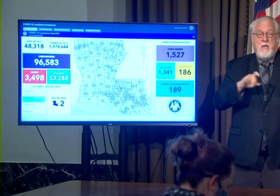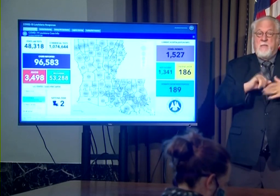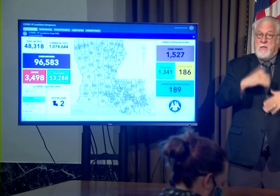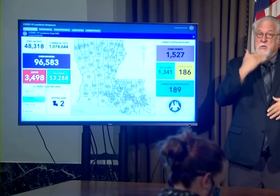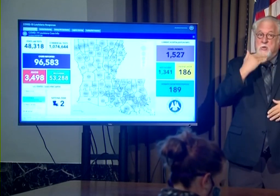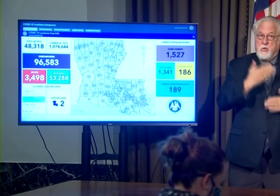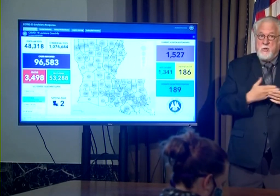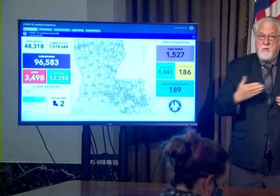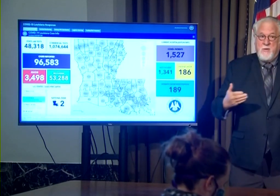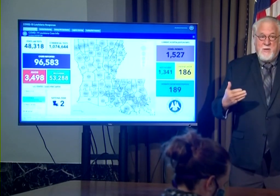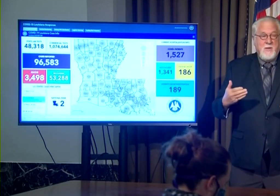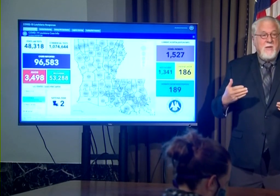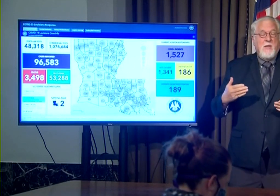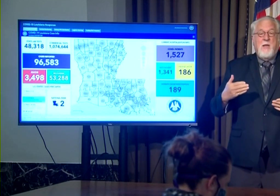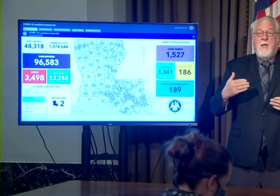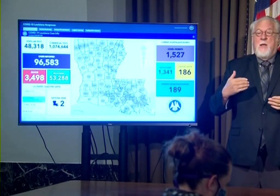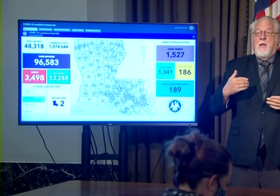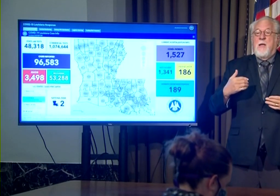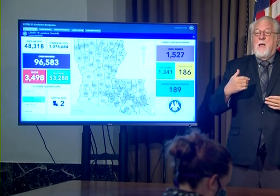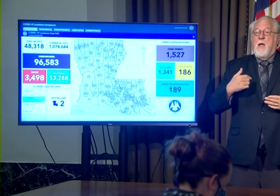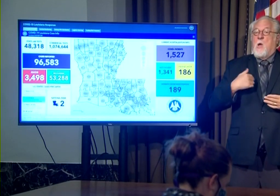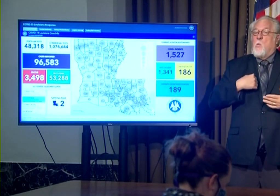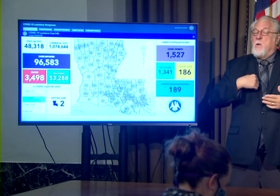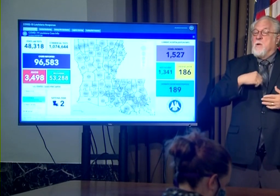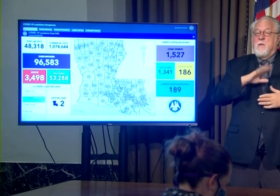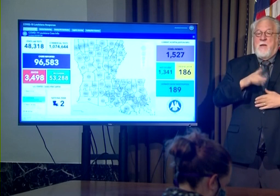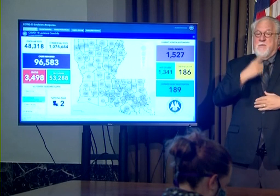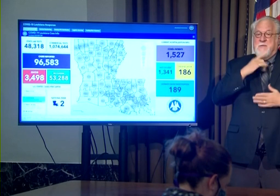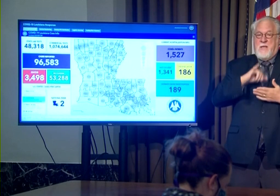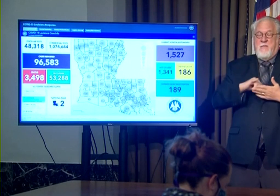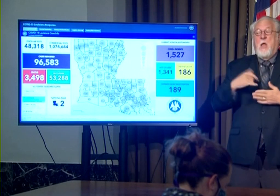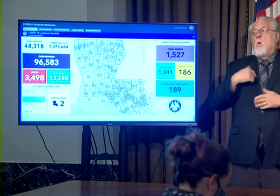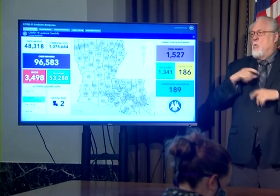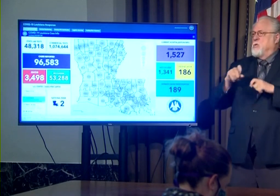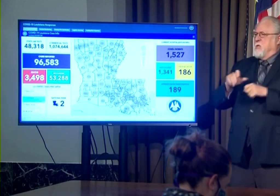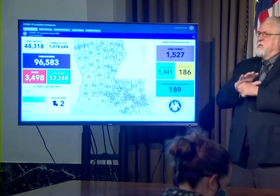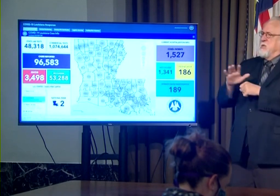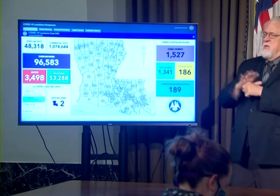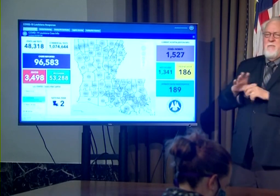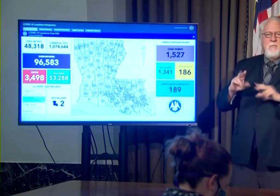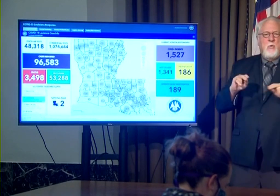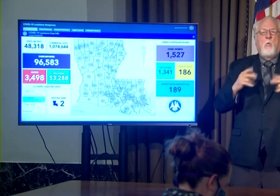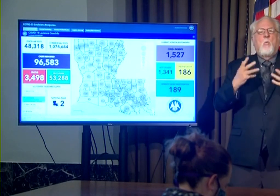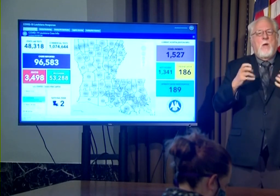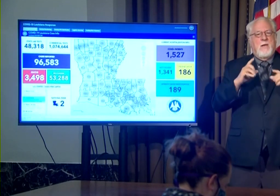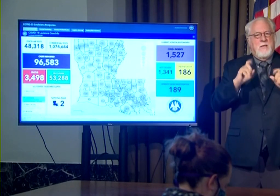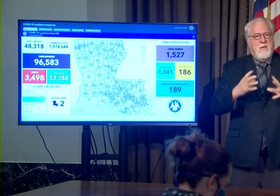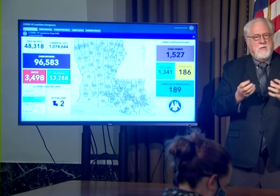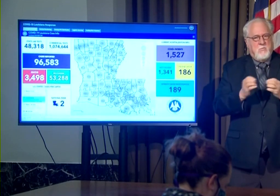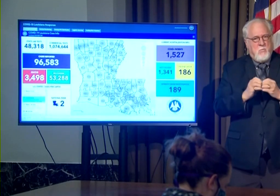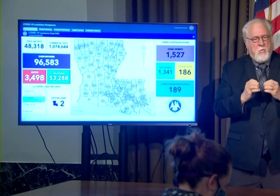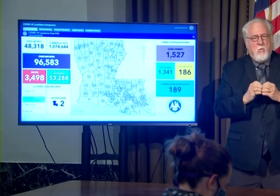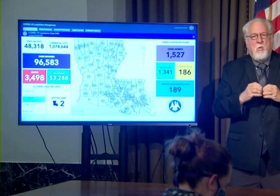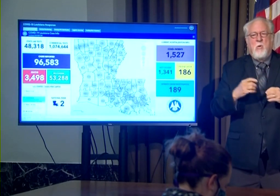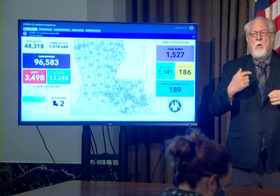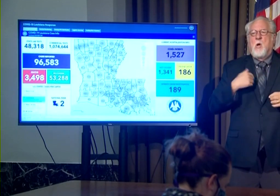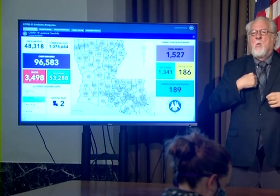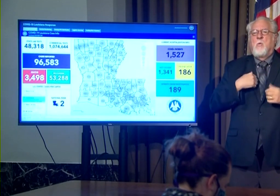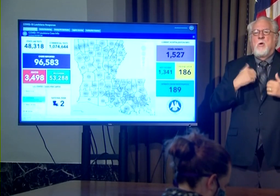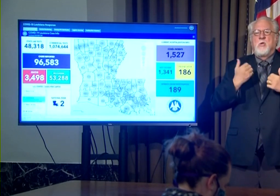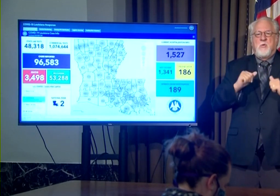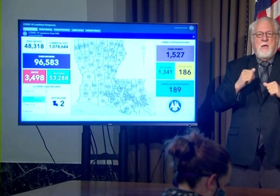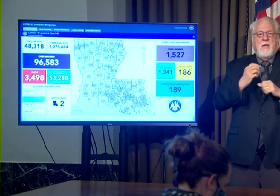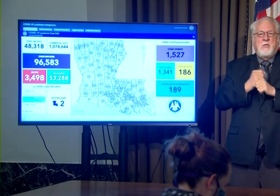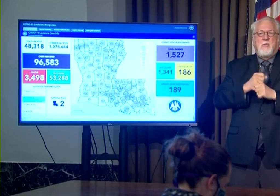thing I'm never going to say we're testing as much as we would like because we would always like to test more we still work on things like getting the turnaround